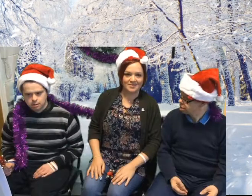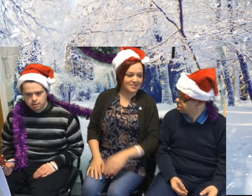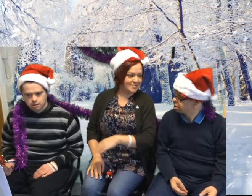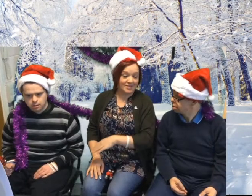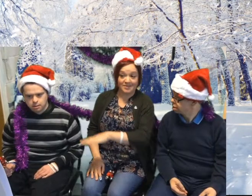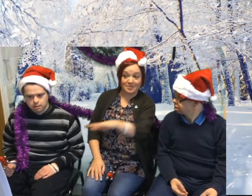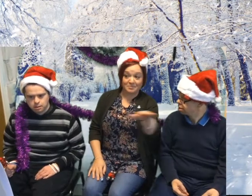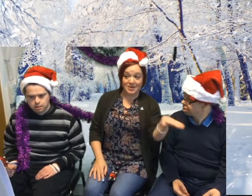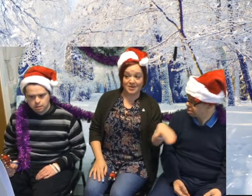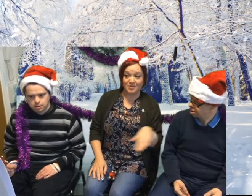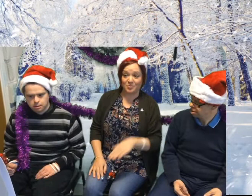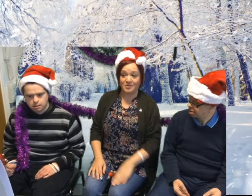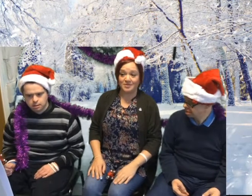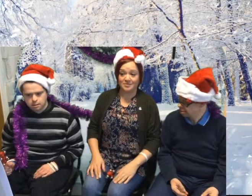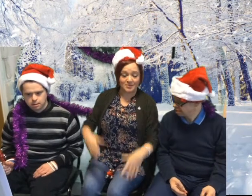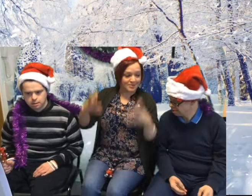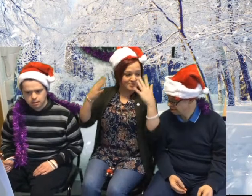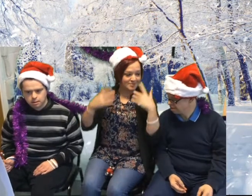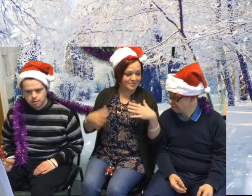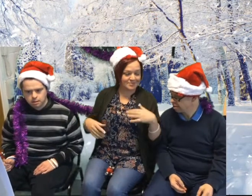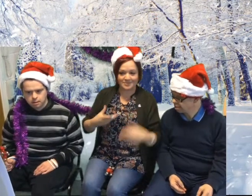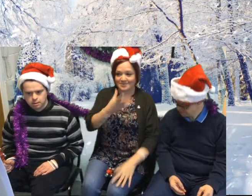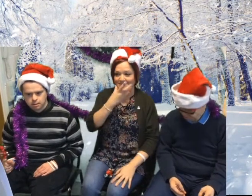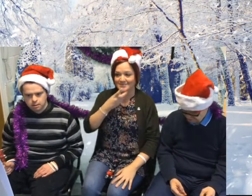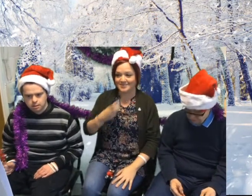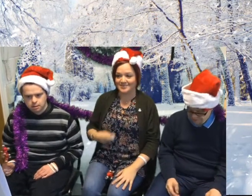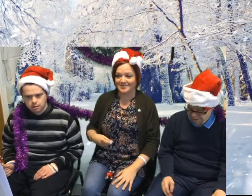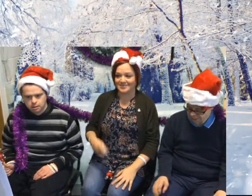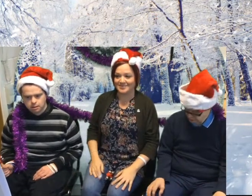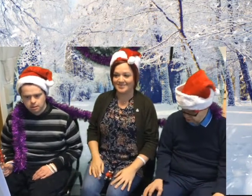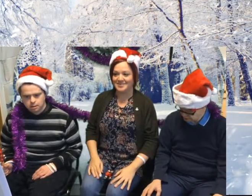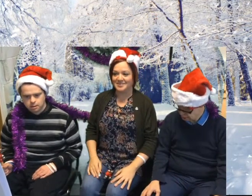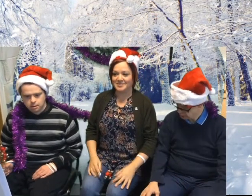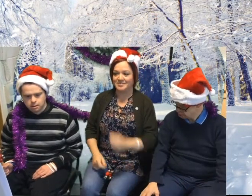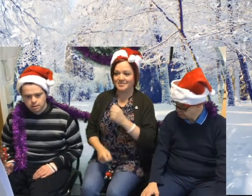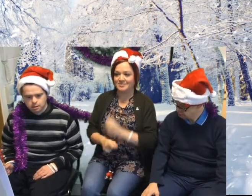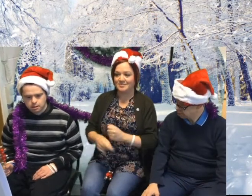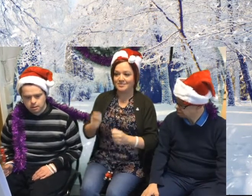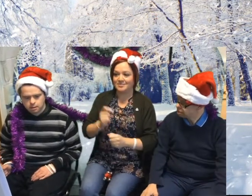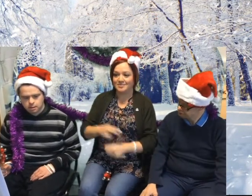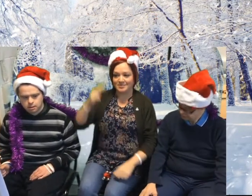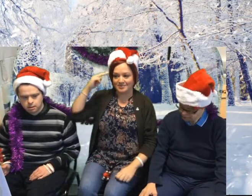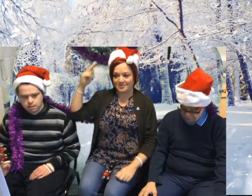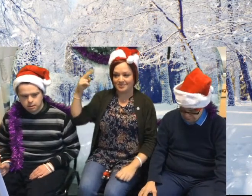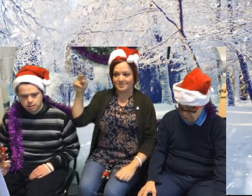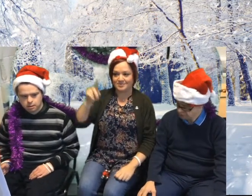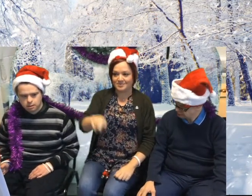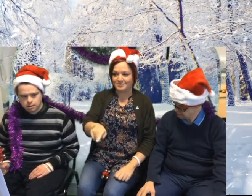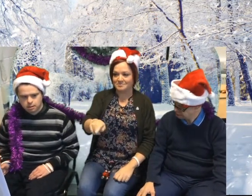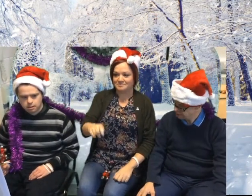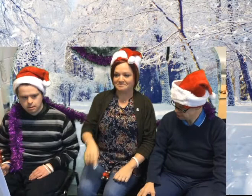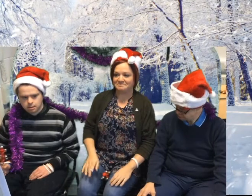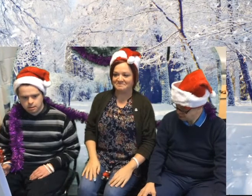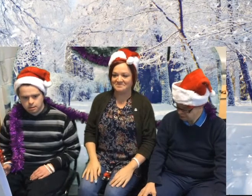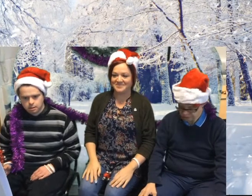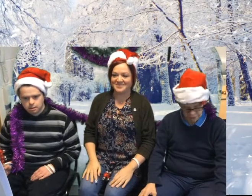In the meadow we can build a snowman We'll pretend that he is Parson Brown